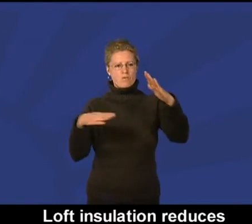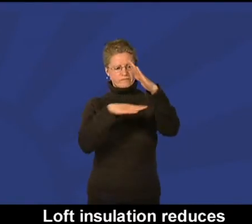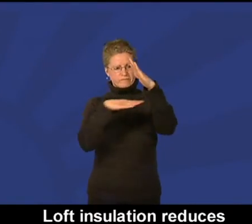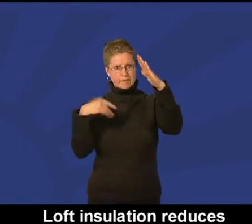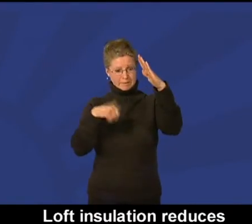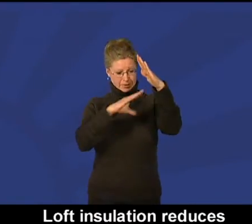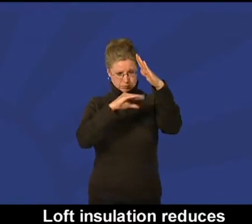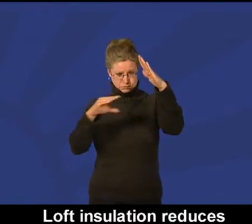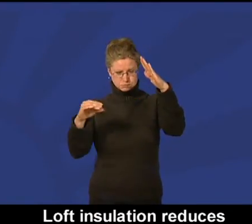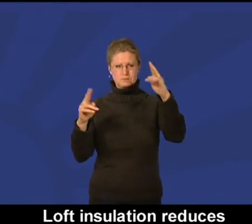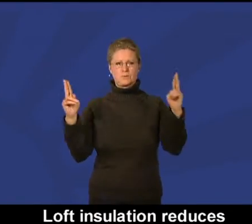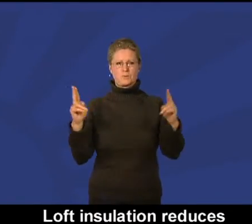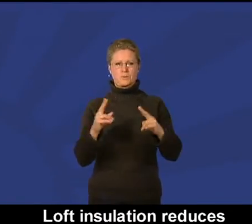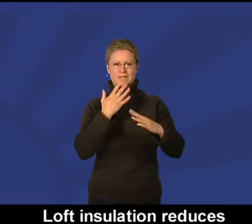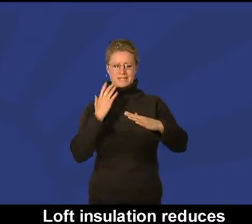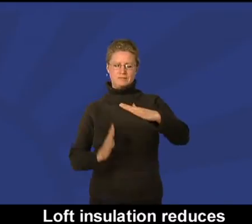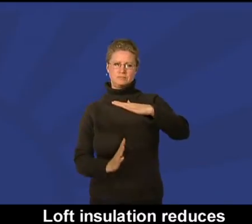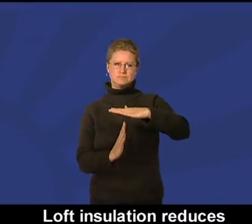Loft insulation reduces heat loss.